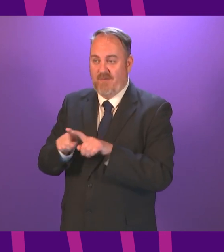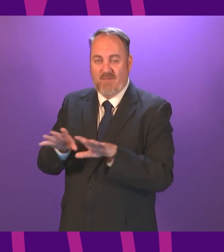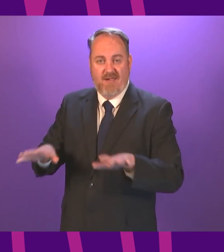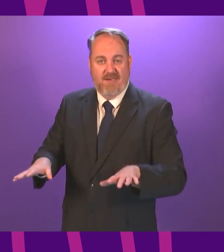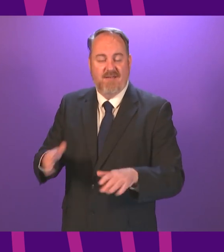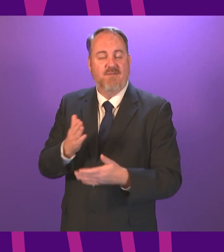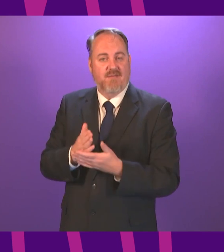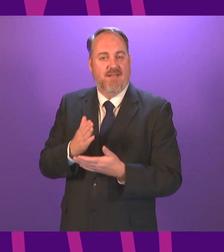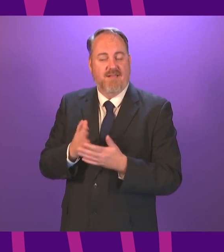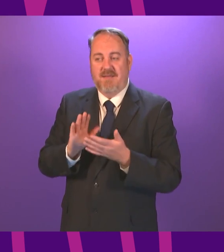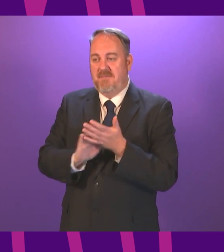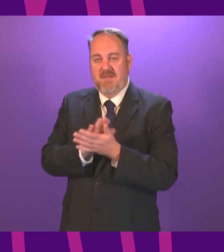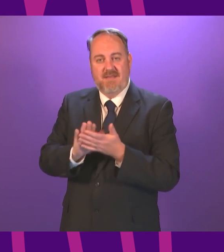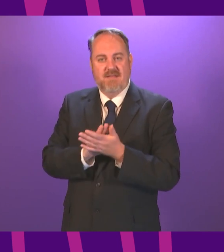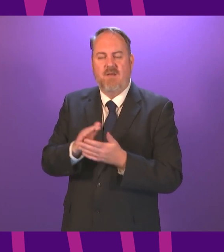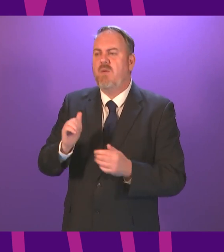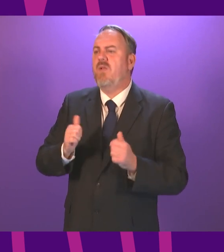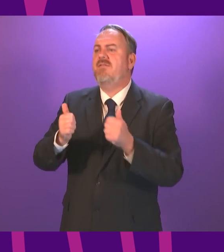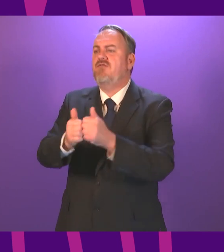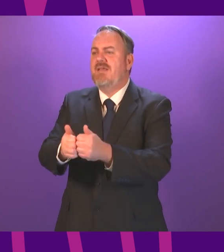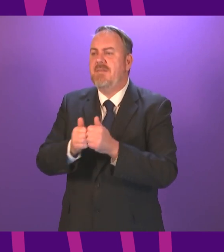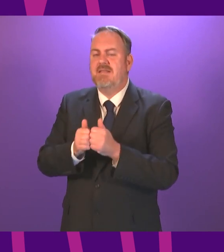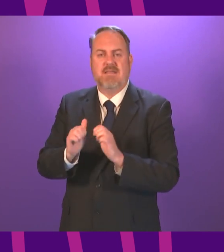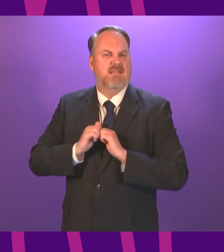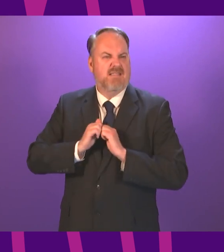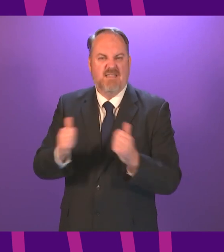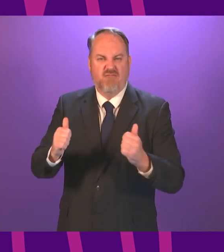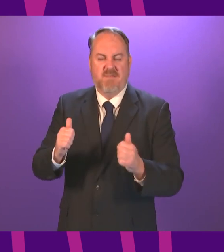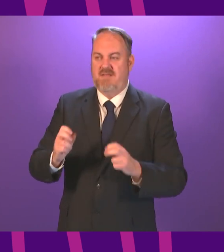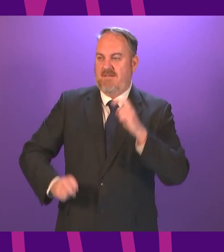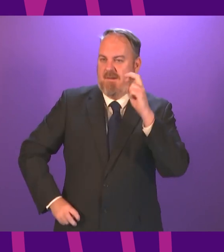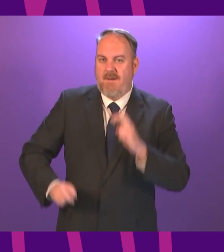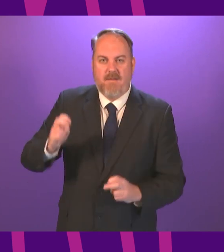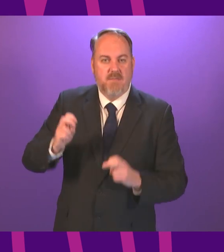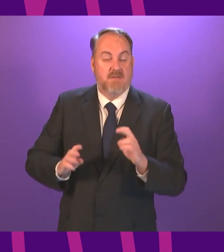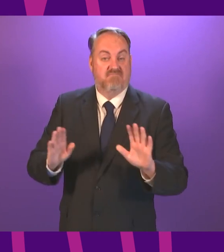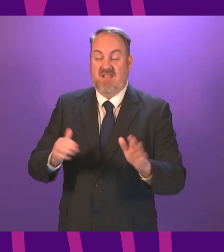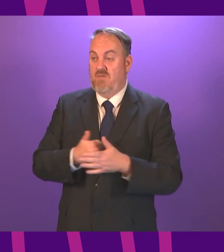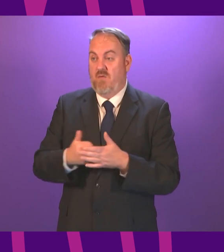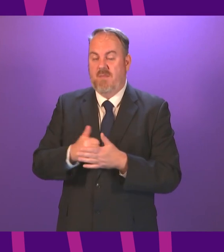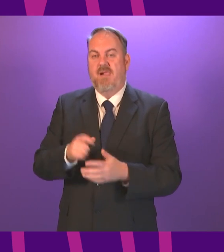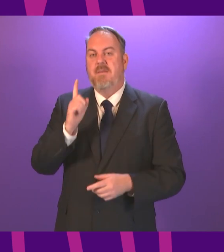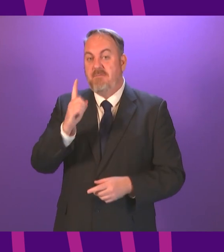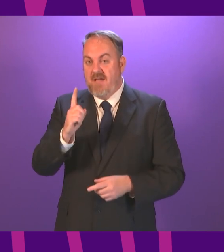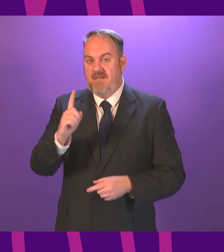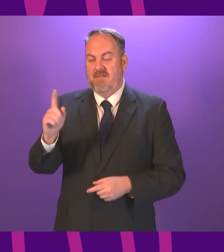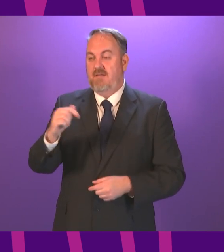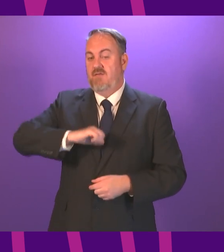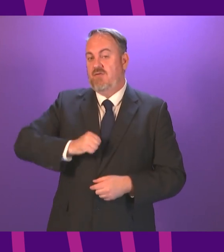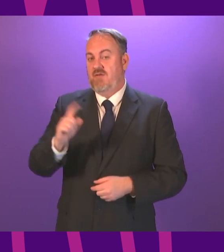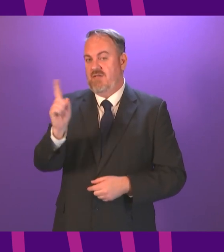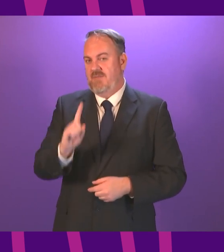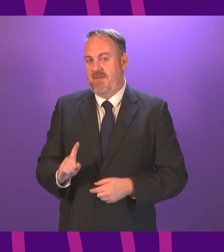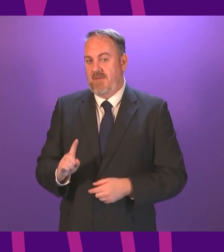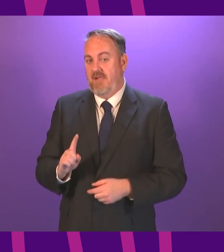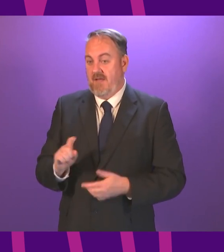focus we will have plenty of disagreements plenty of heated arguments but ultimately the people of Scotland have entrusted us to work